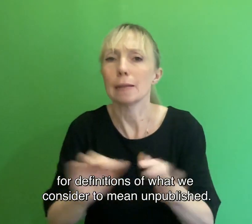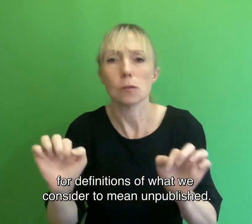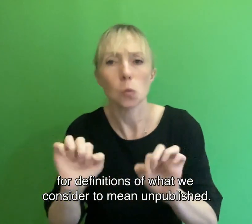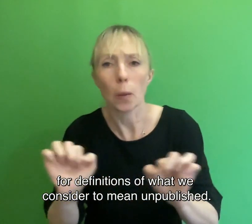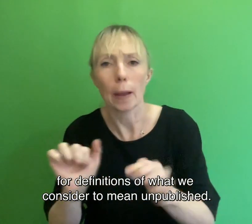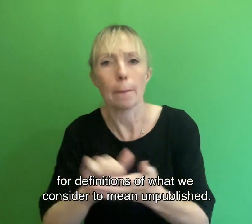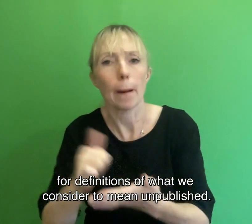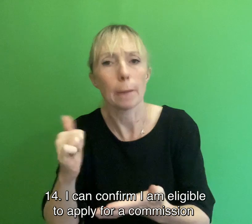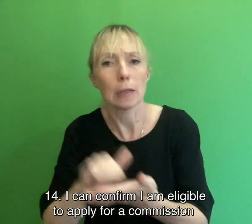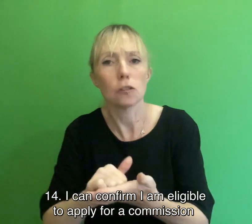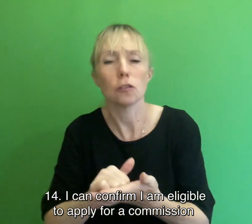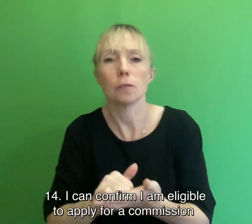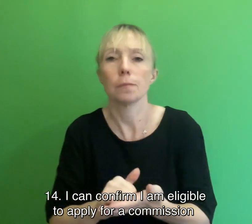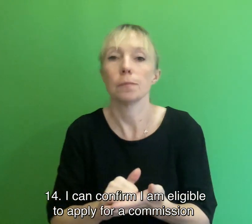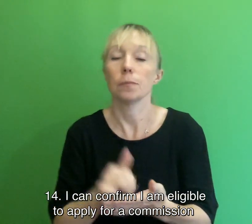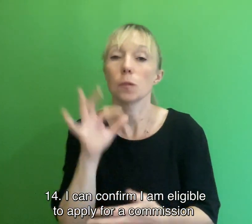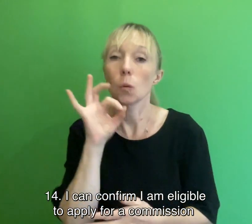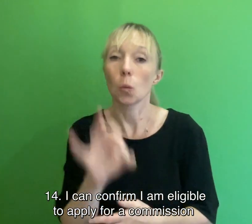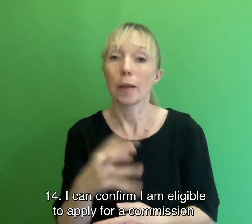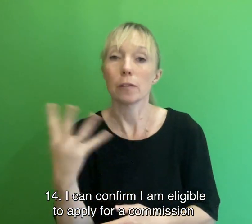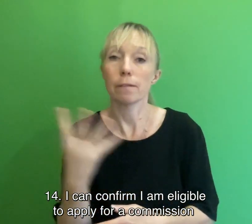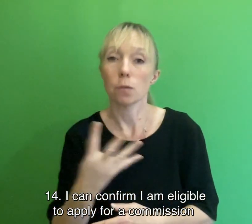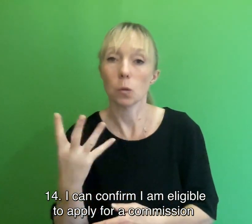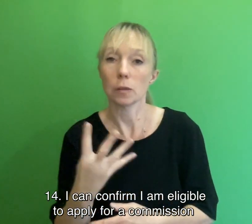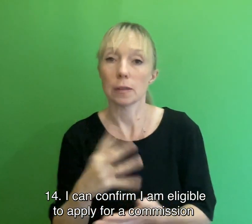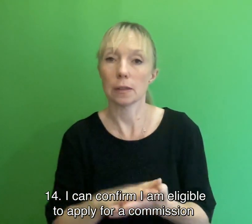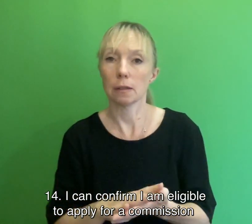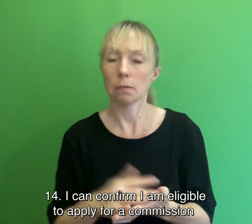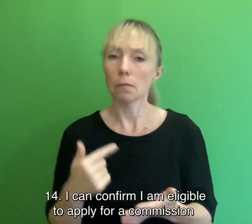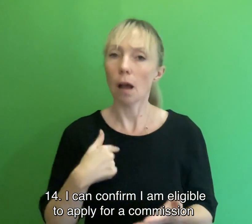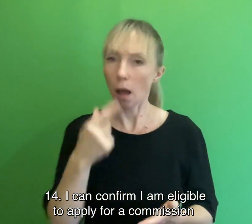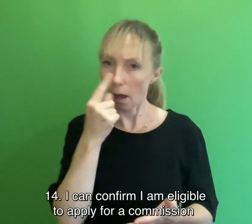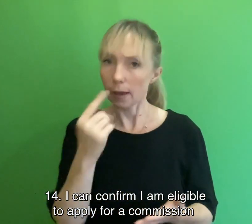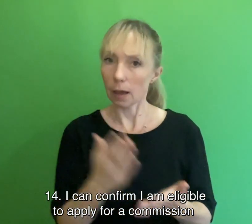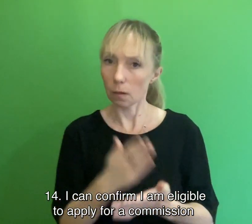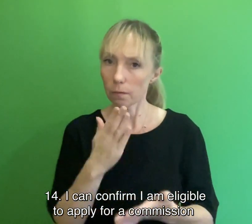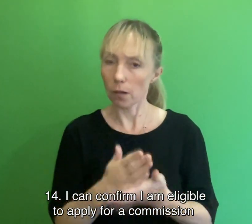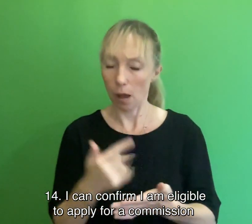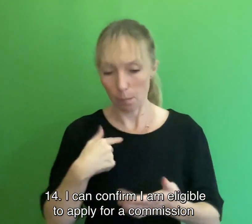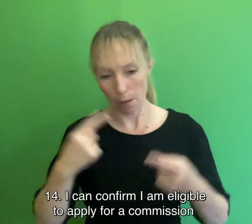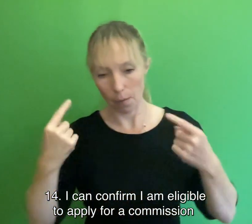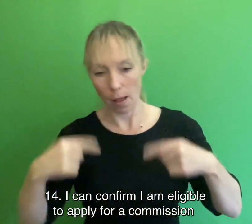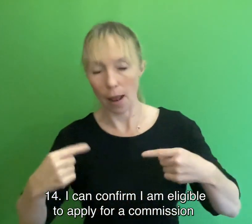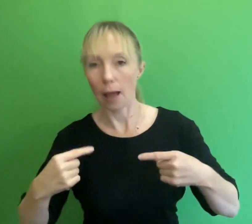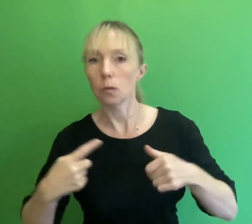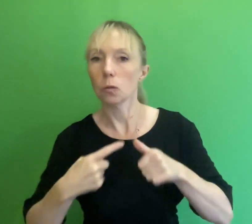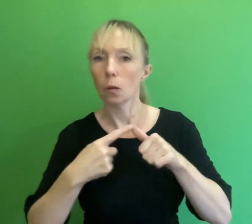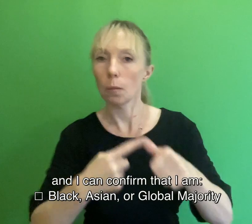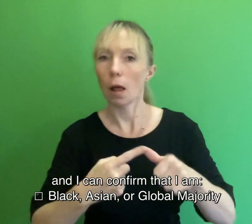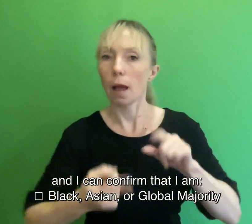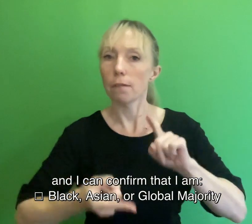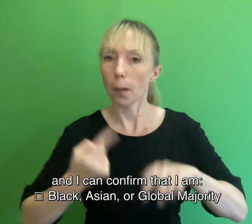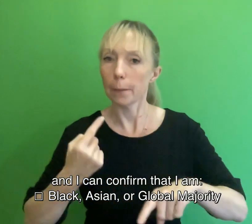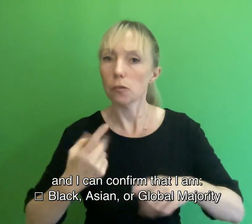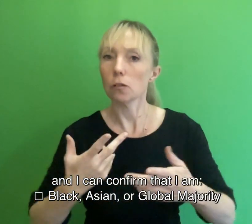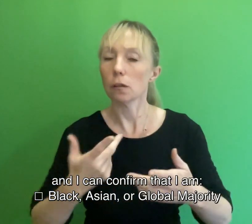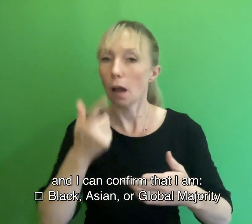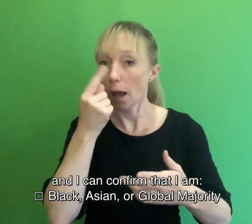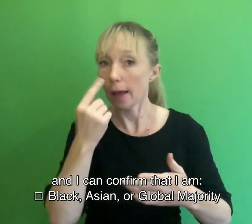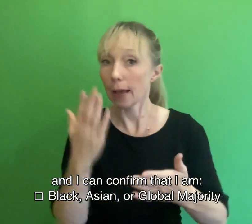Question 14 I can confirm I am eligible to apply for a commission. And I can confirm that I am